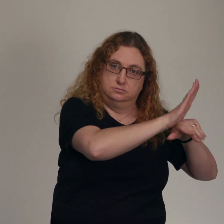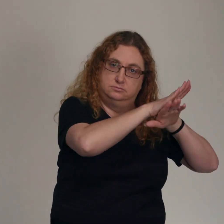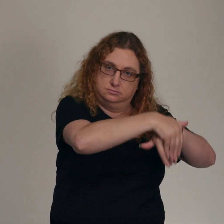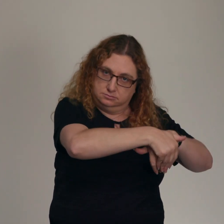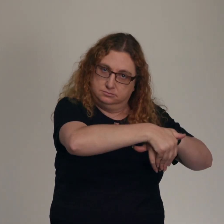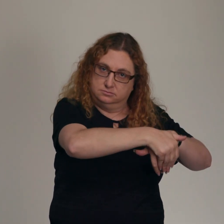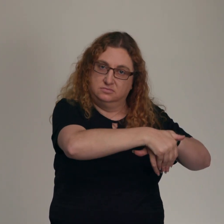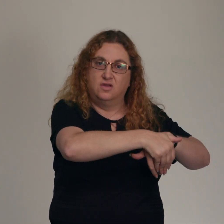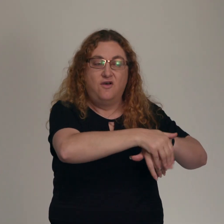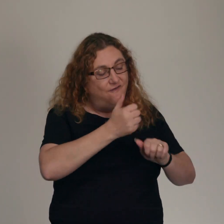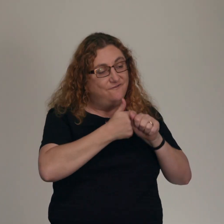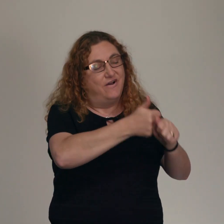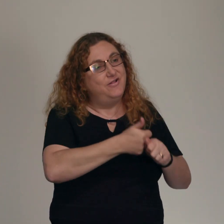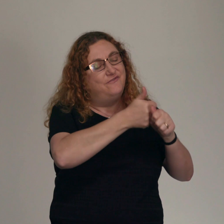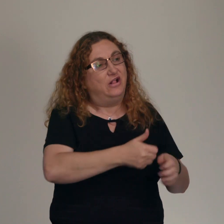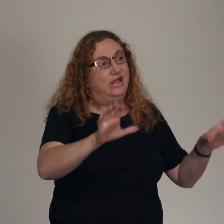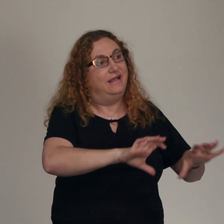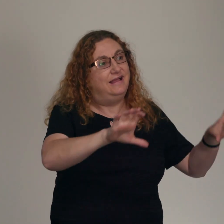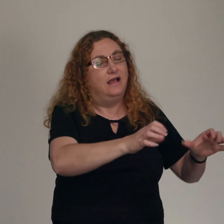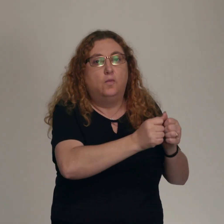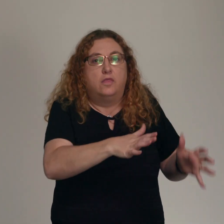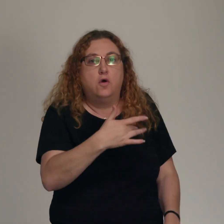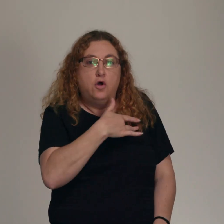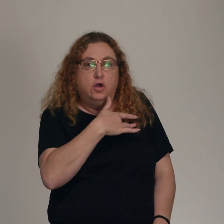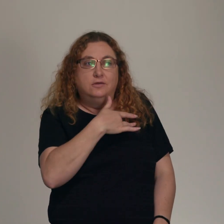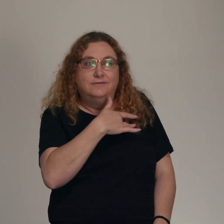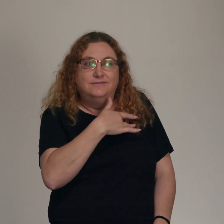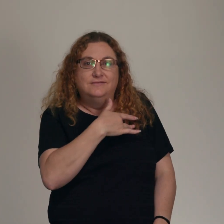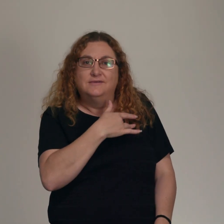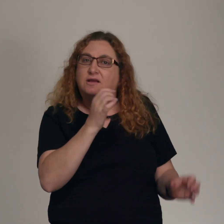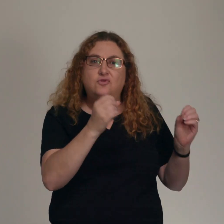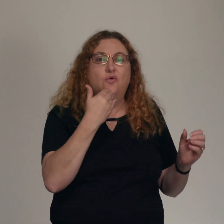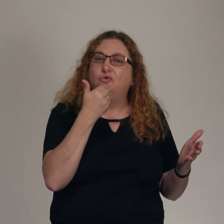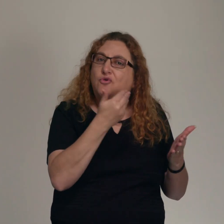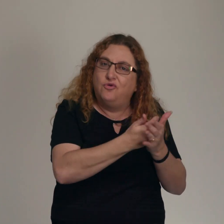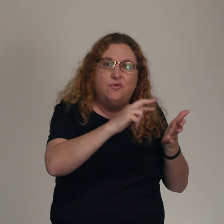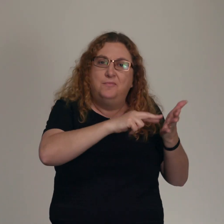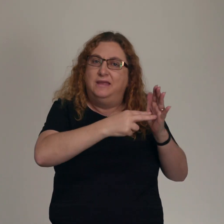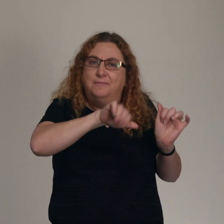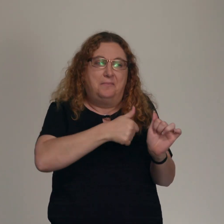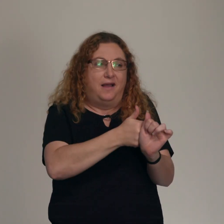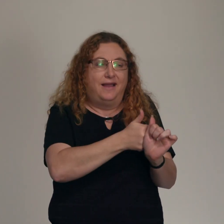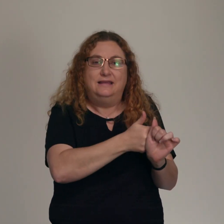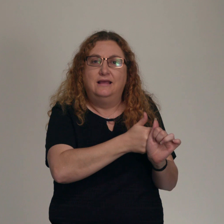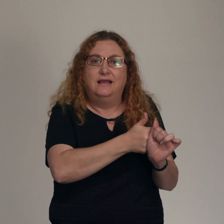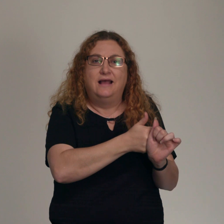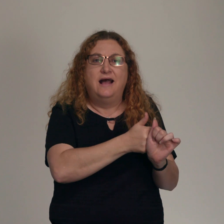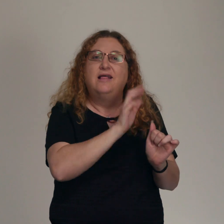the doing the things but without the right intention path, that's a wide road. It's an easy road. There's a big gate that leads to an